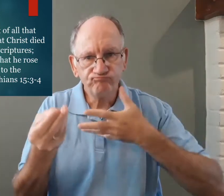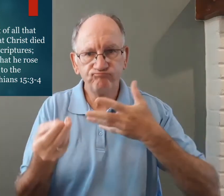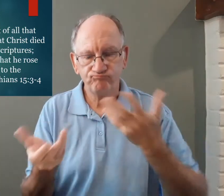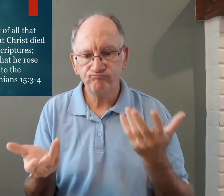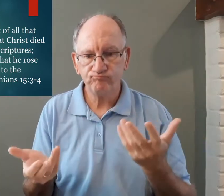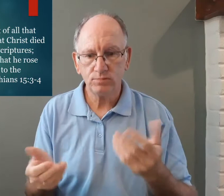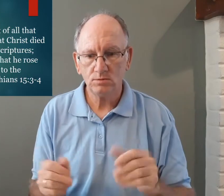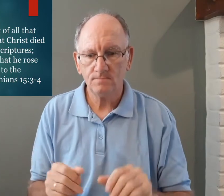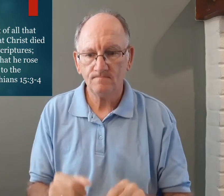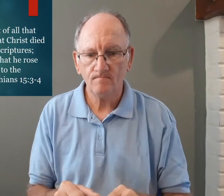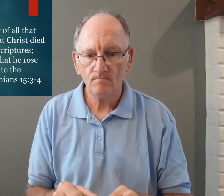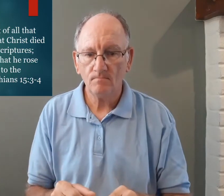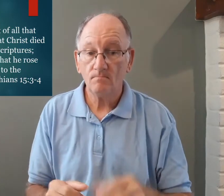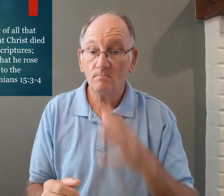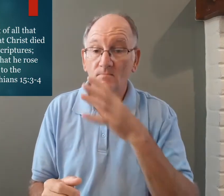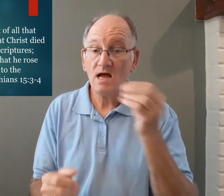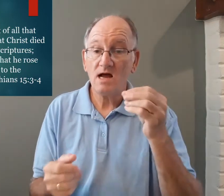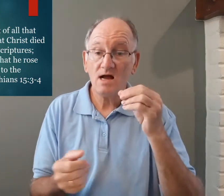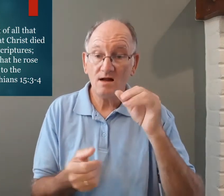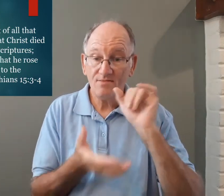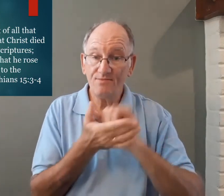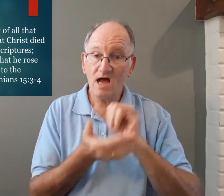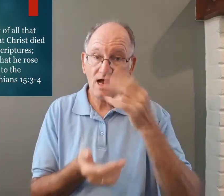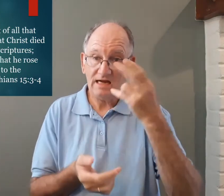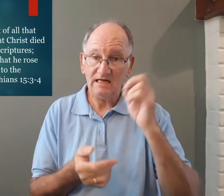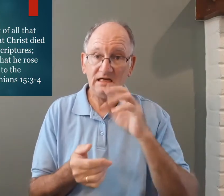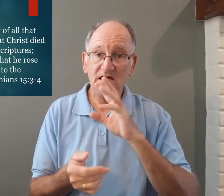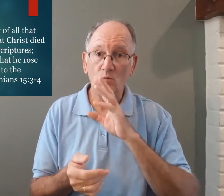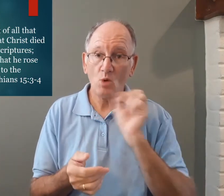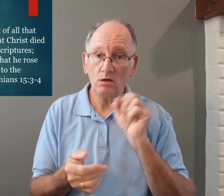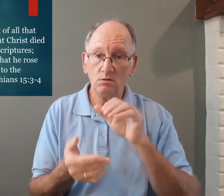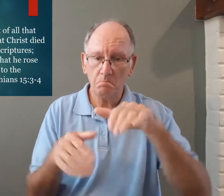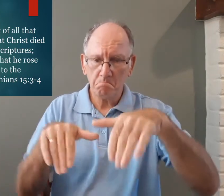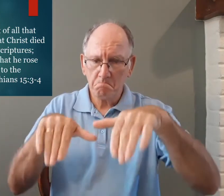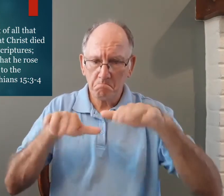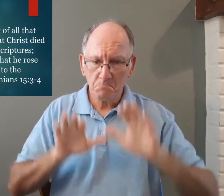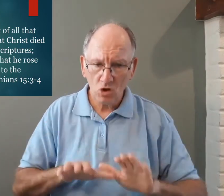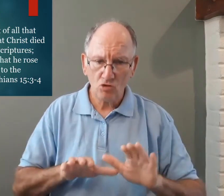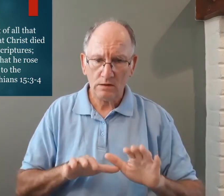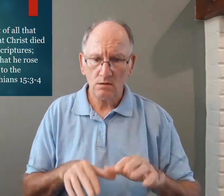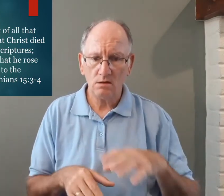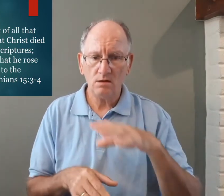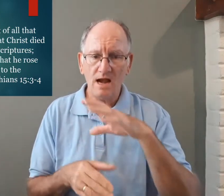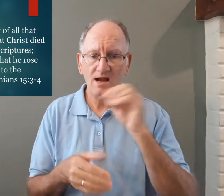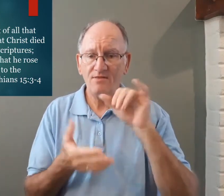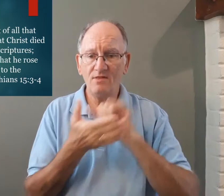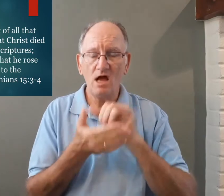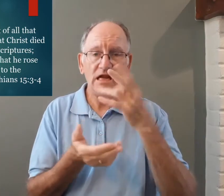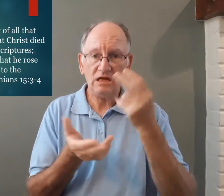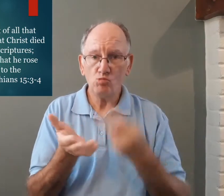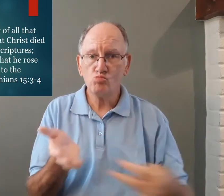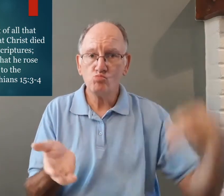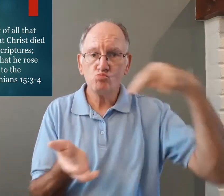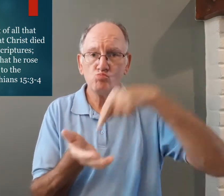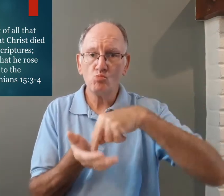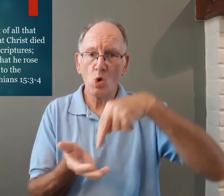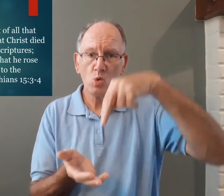from the scriptures from what's told to us and that he was buried and that he rose again